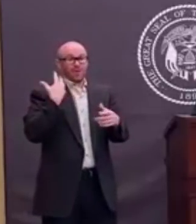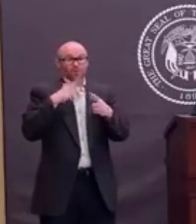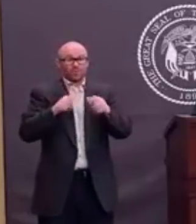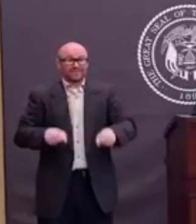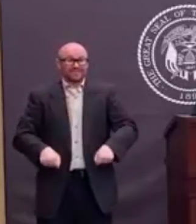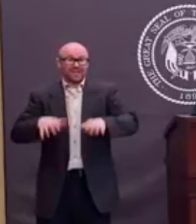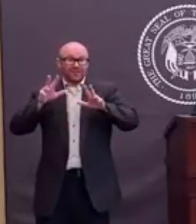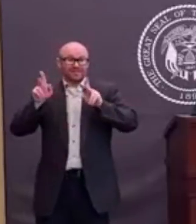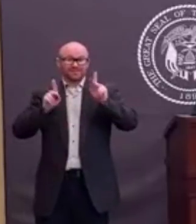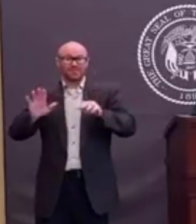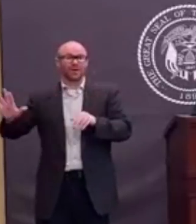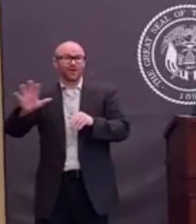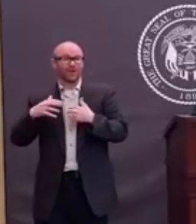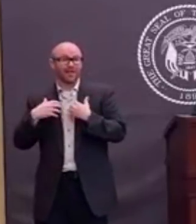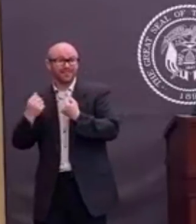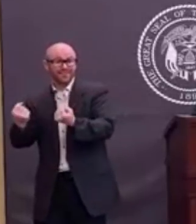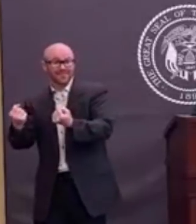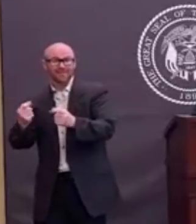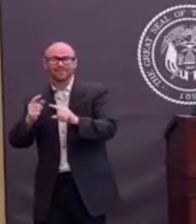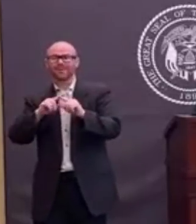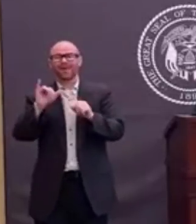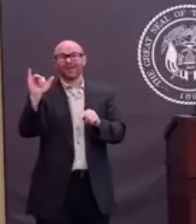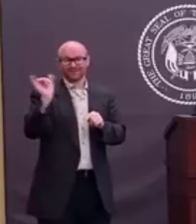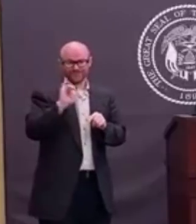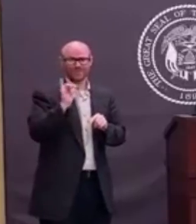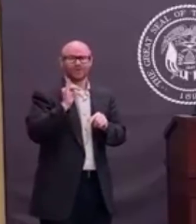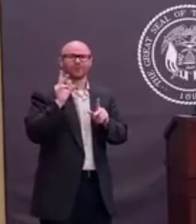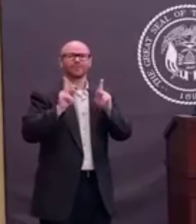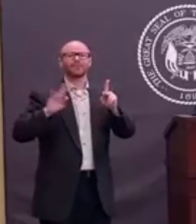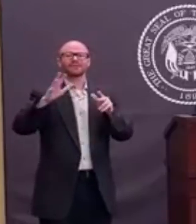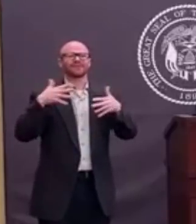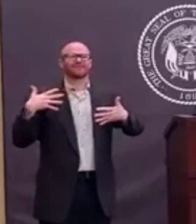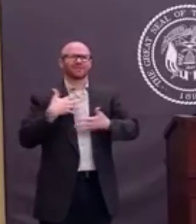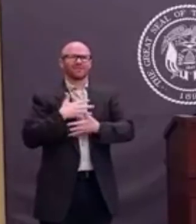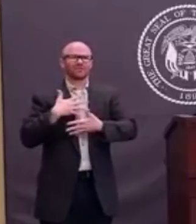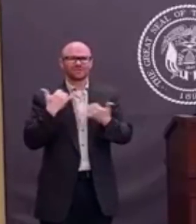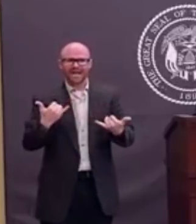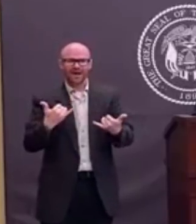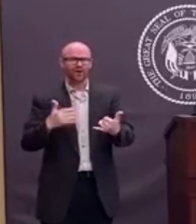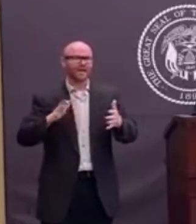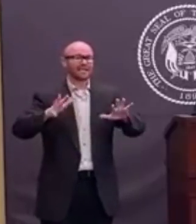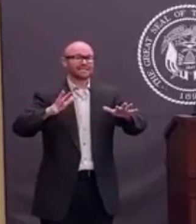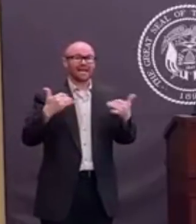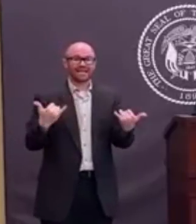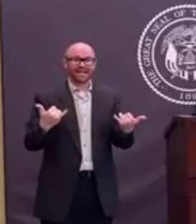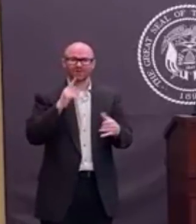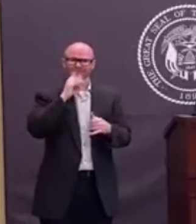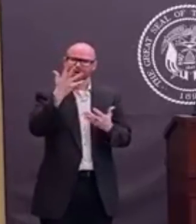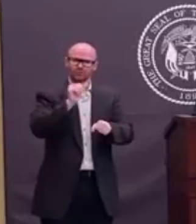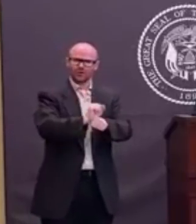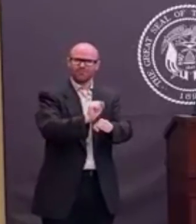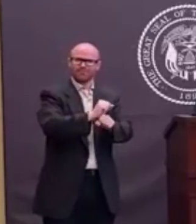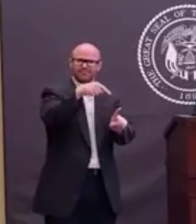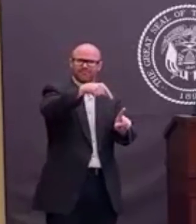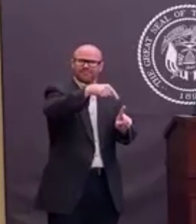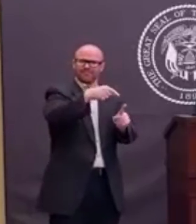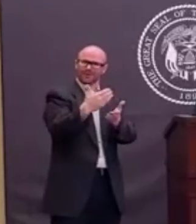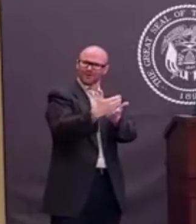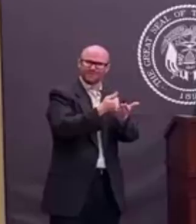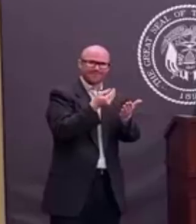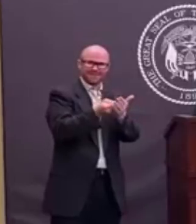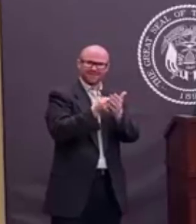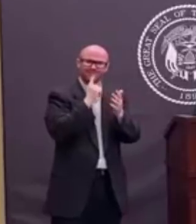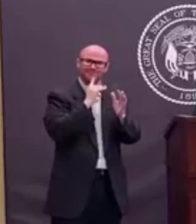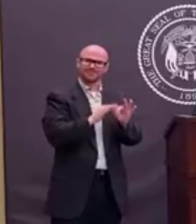health. We also know that a lot of the anxiety we're facing now and the calls we receive is, am I going to have a job? So